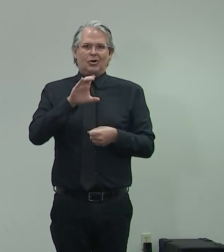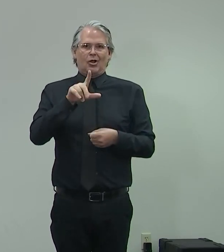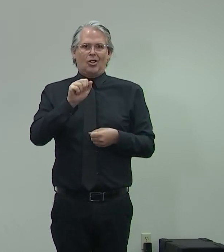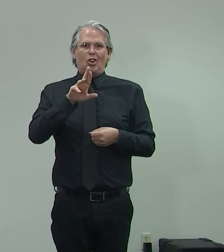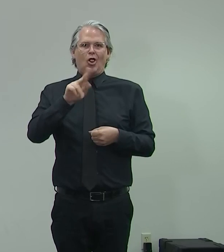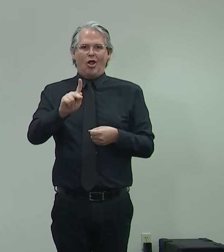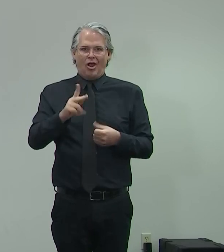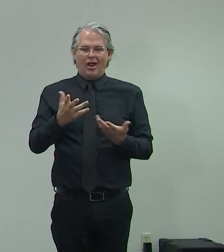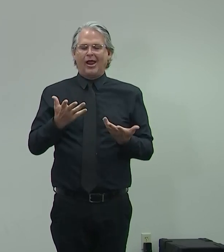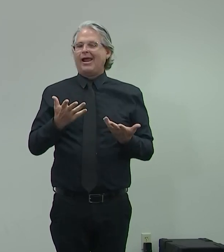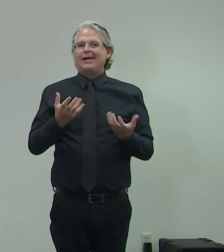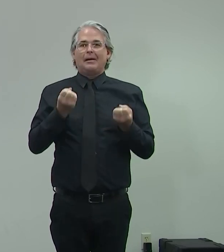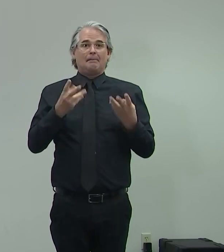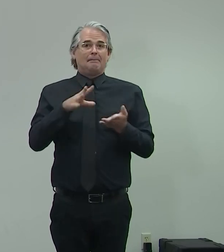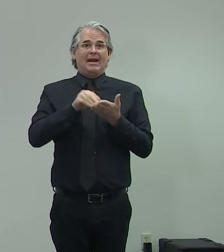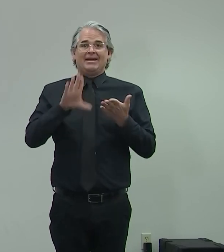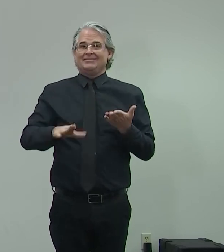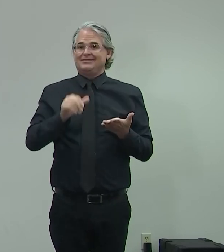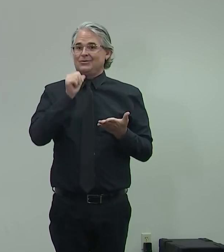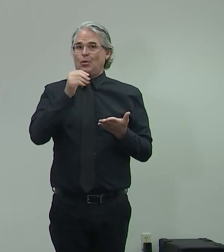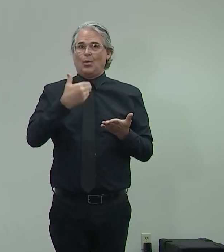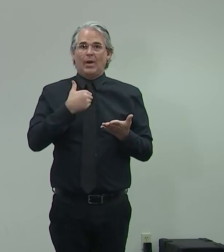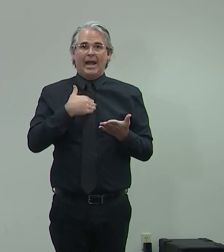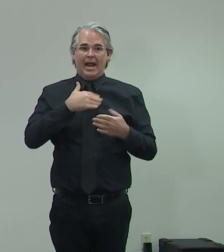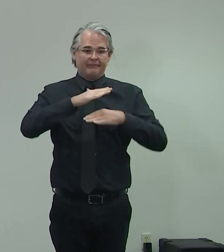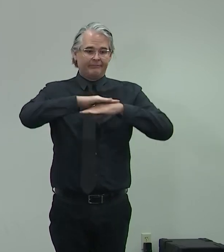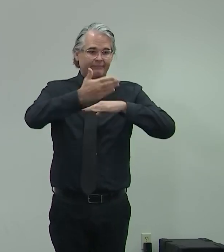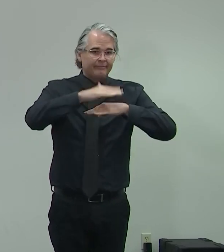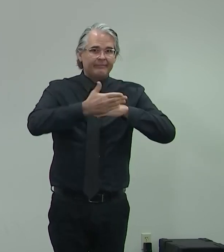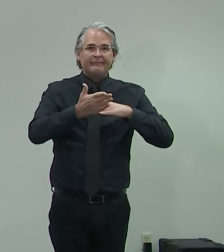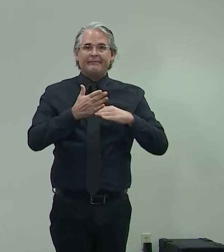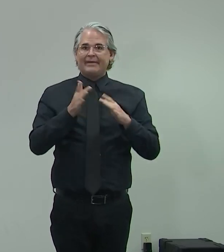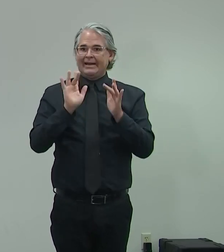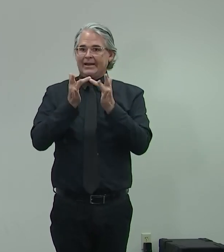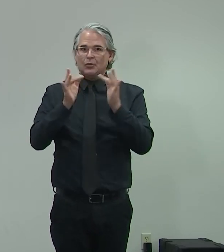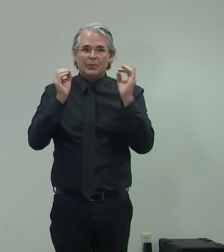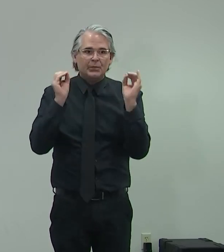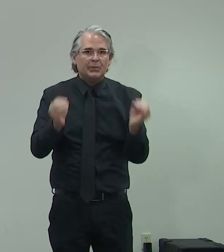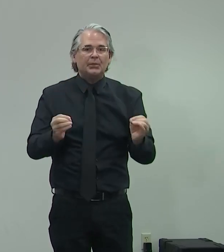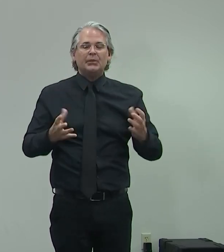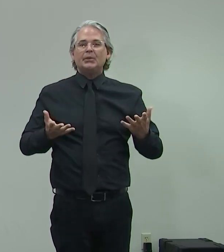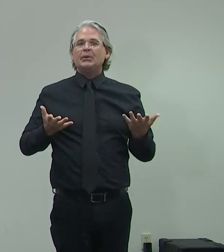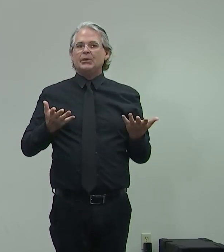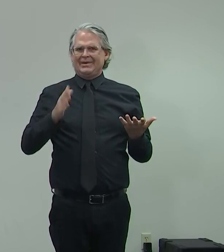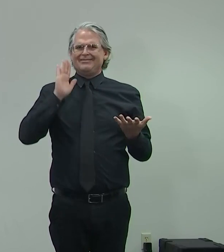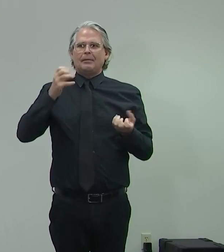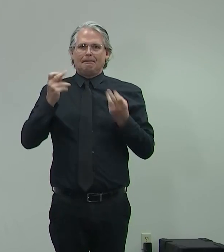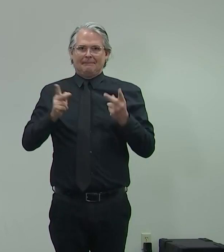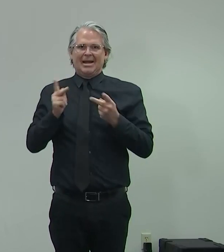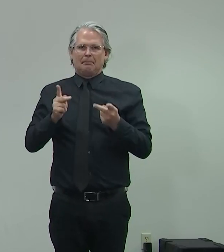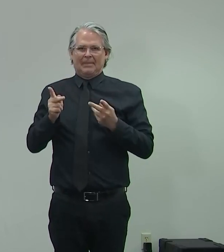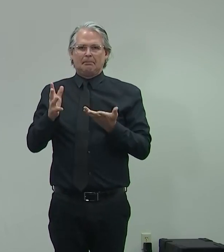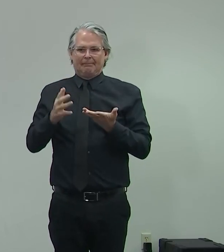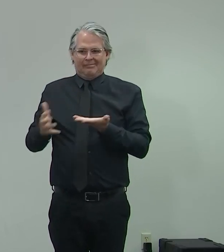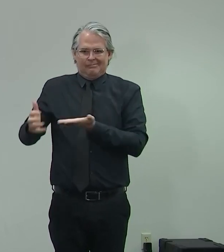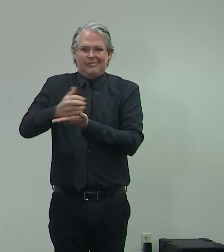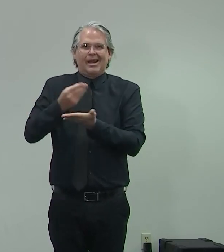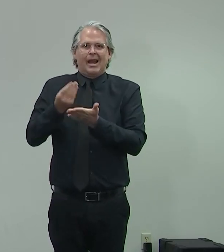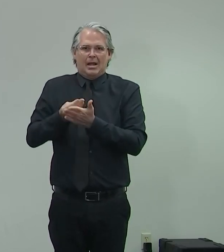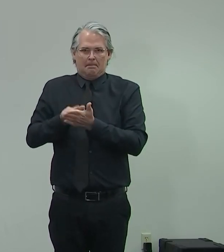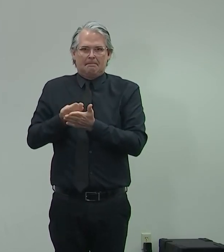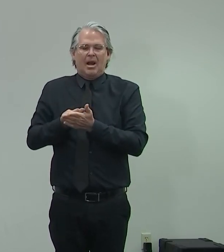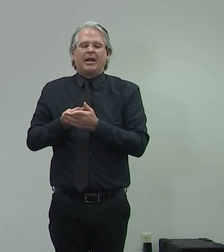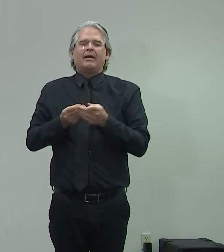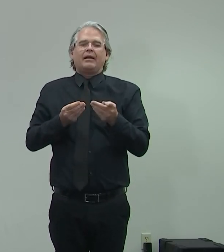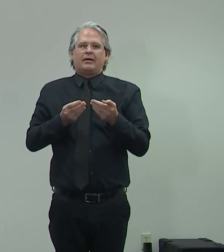lot of students don't have access to Chromebooks or to Internet access. I know a lot of people have been raising money. The Clark County School District drafted a bill to the